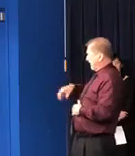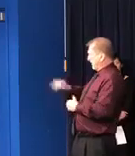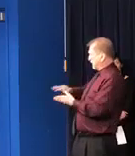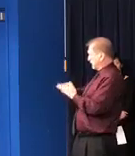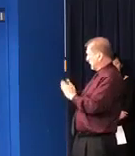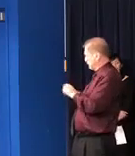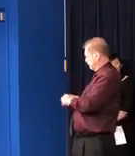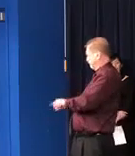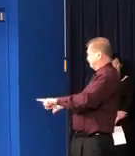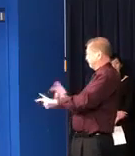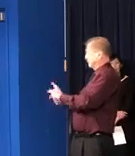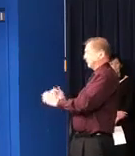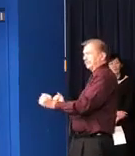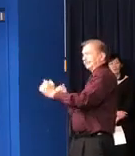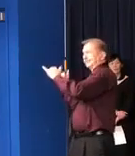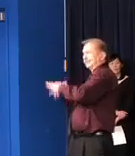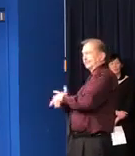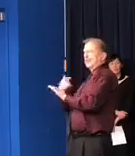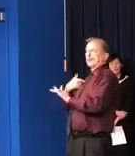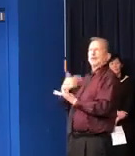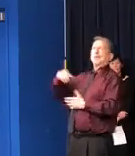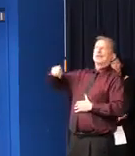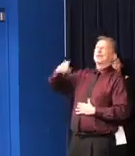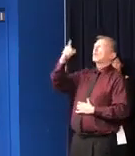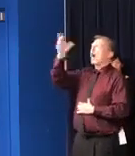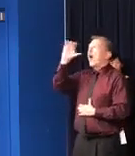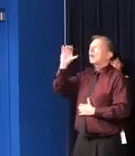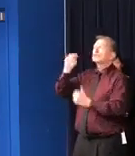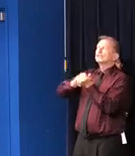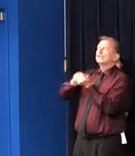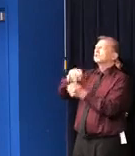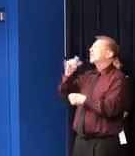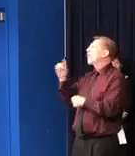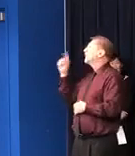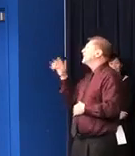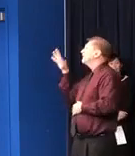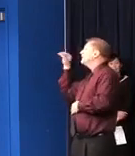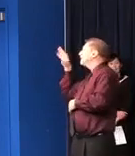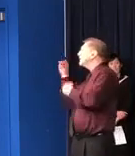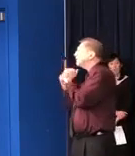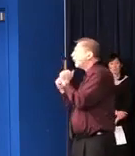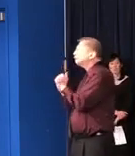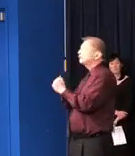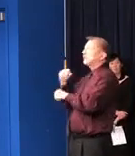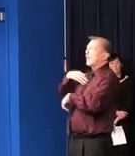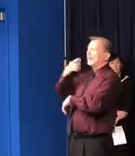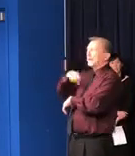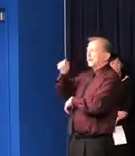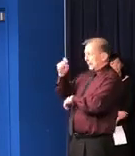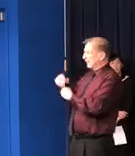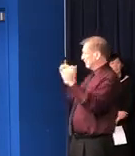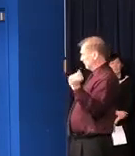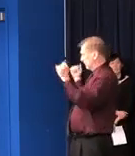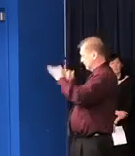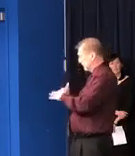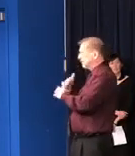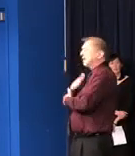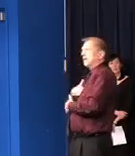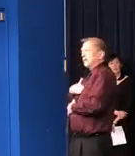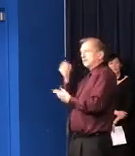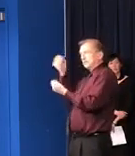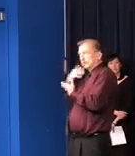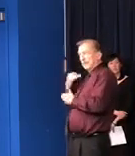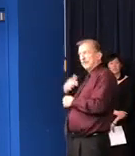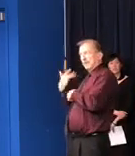need, you know, a hundred or fifty of these kinds of professionals. Please let us know if you're available